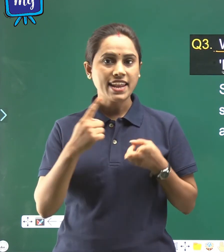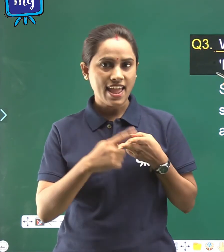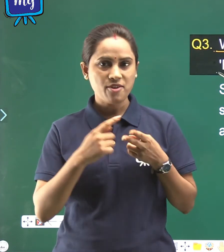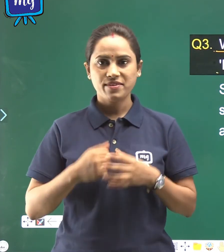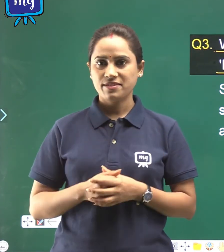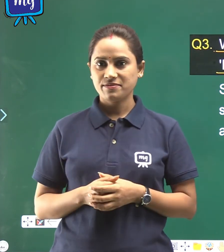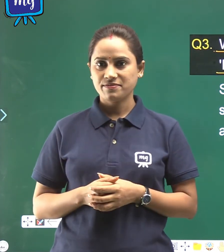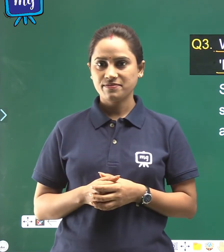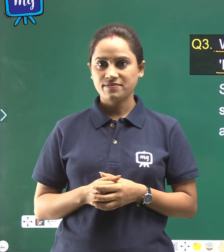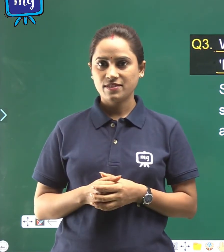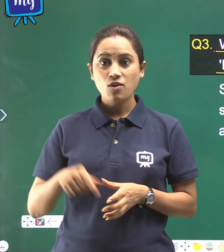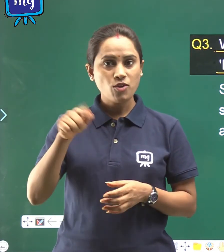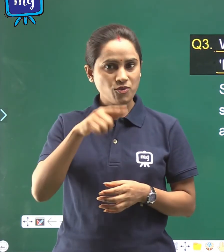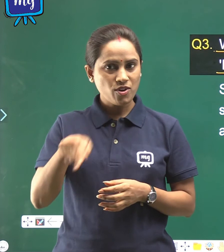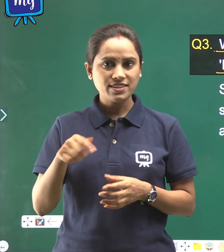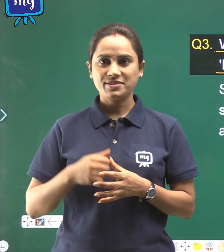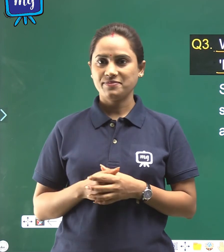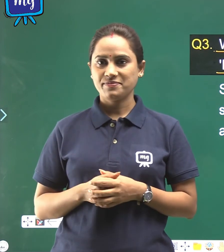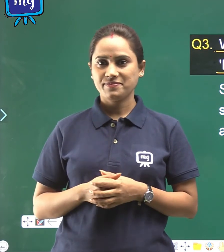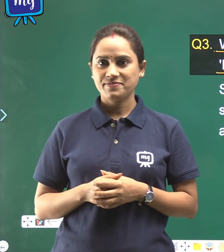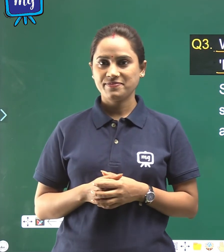F for false.